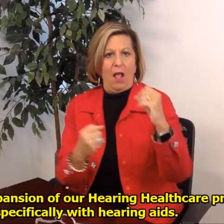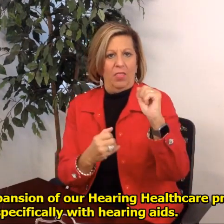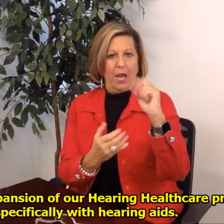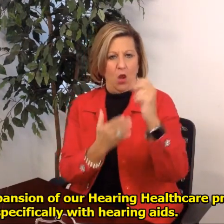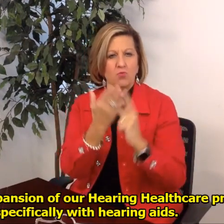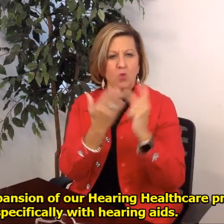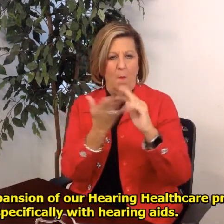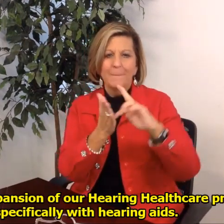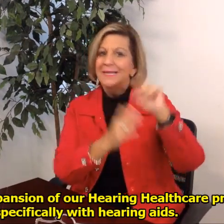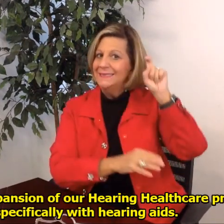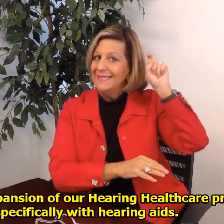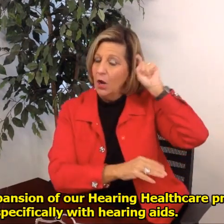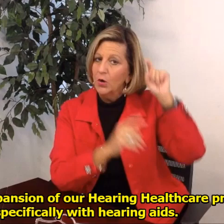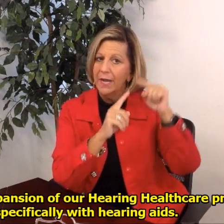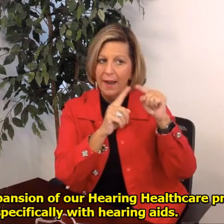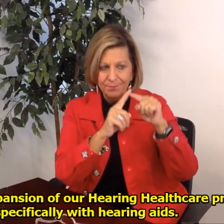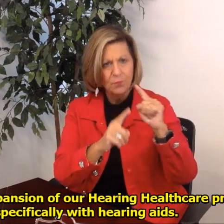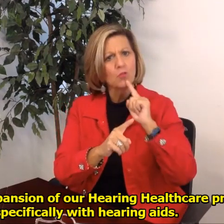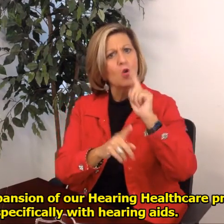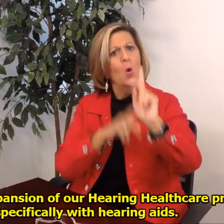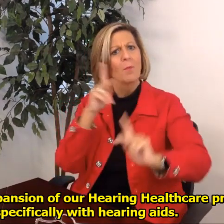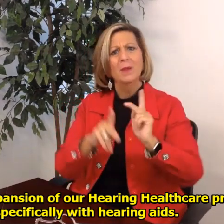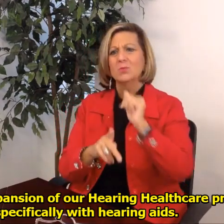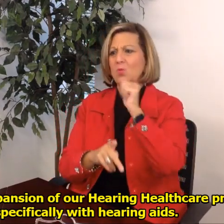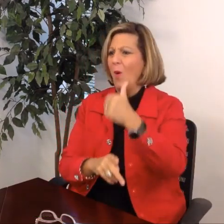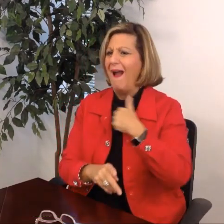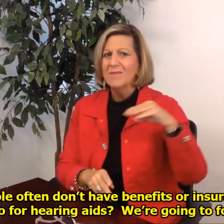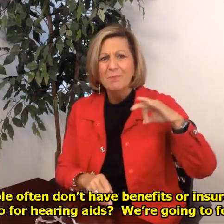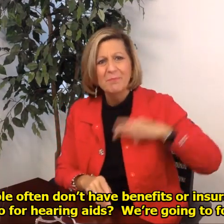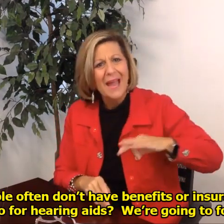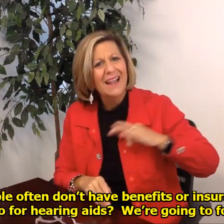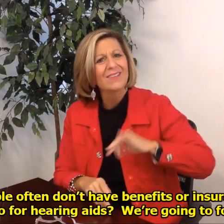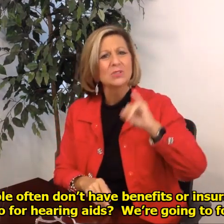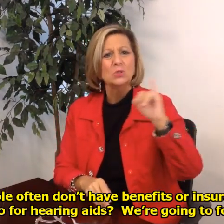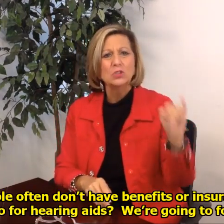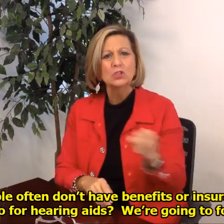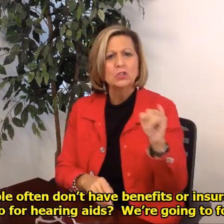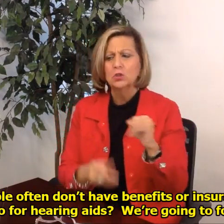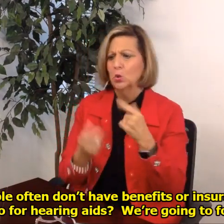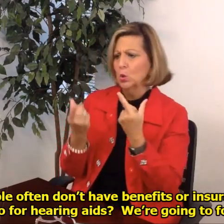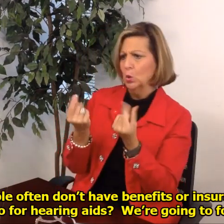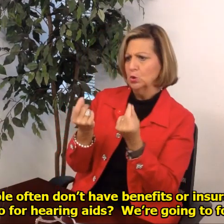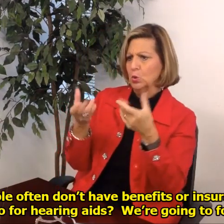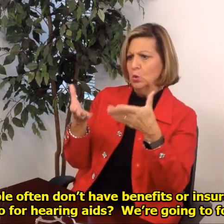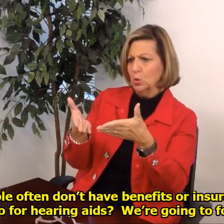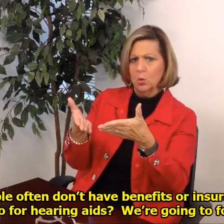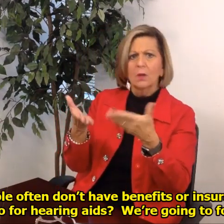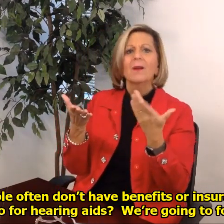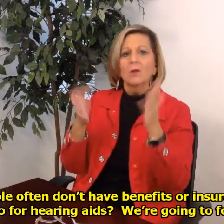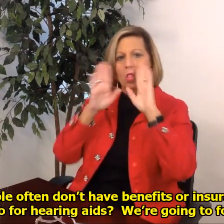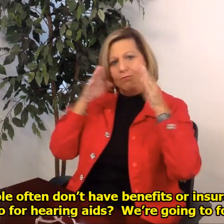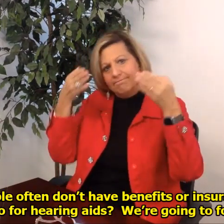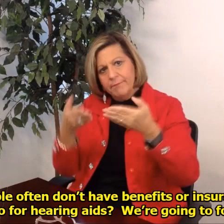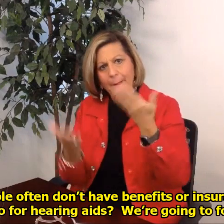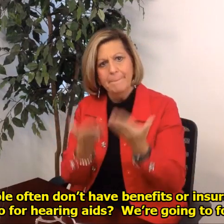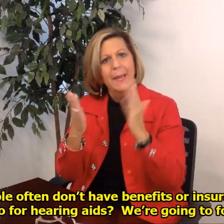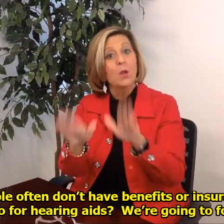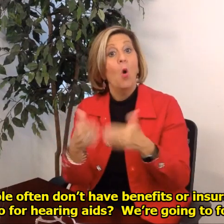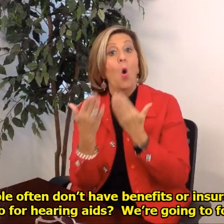health care program specifically with hearing aids you know people often don't have benefits or insurance so what do they do for hearing aids we're going